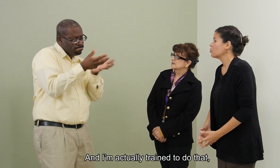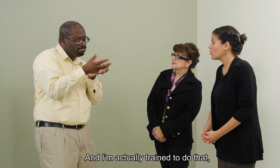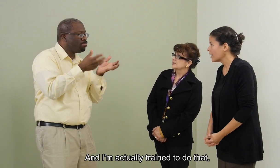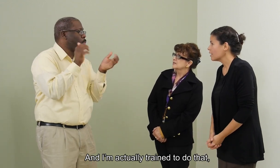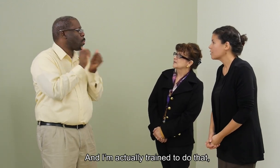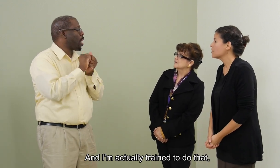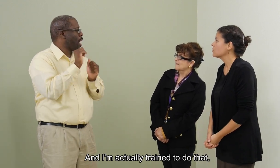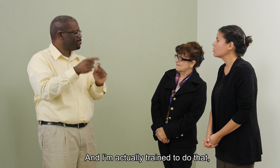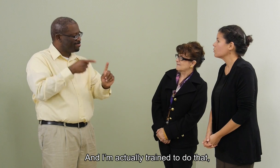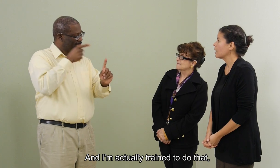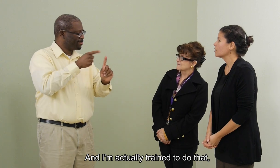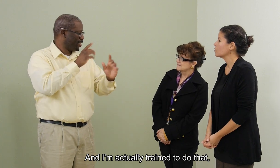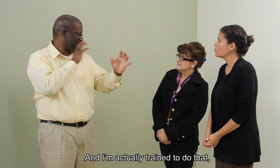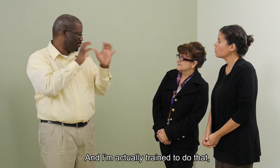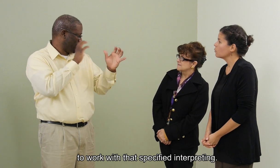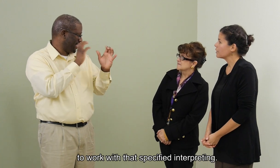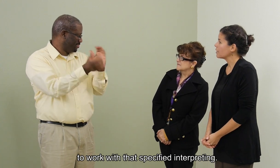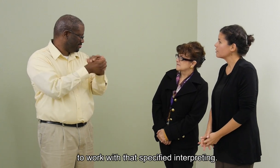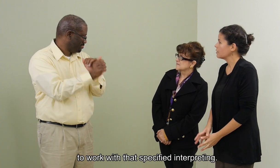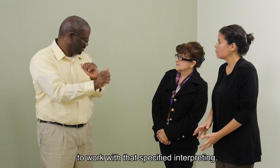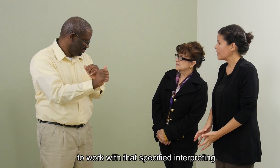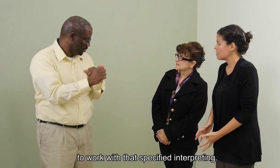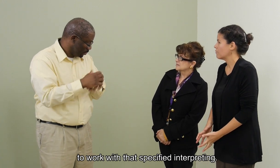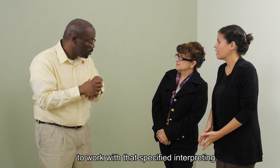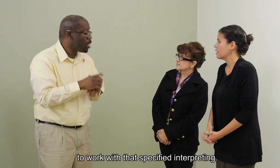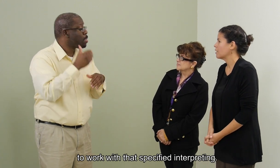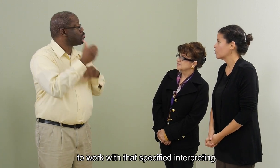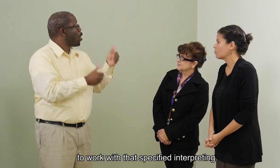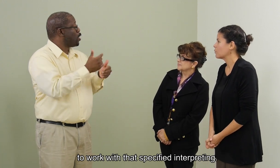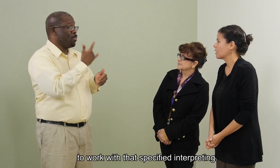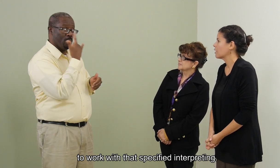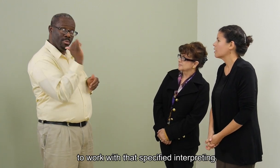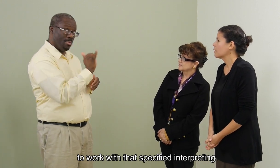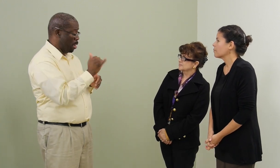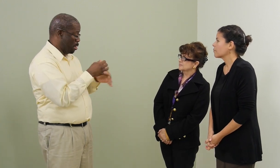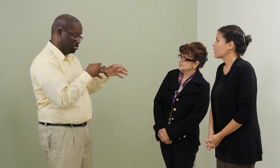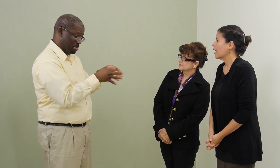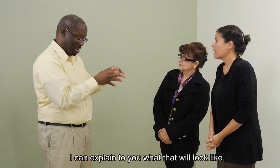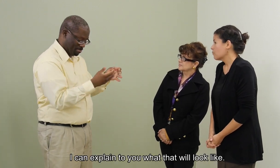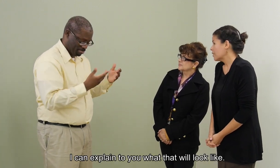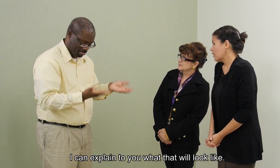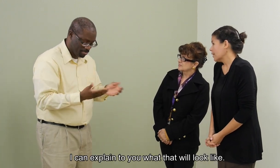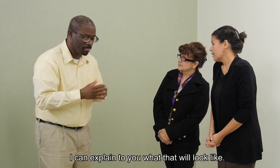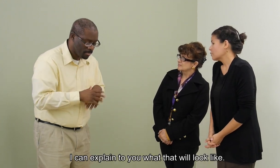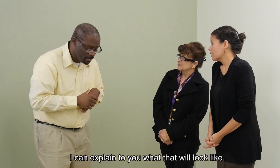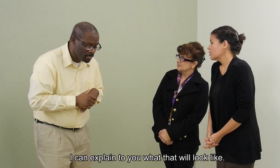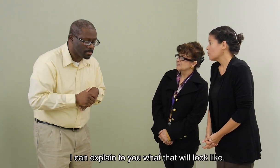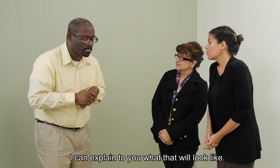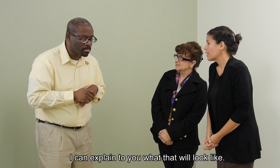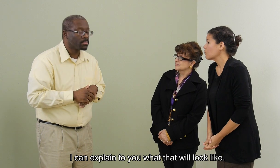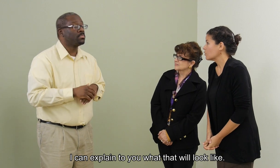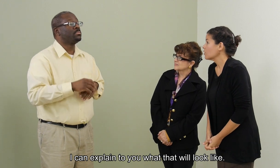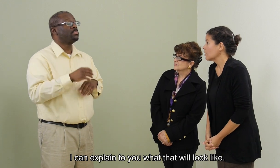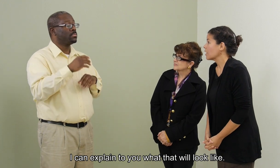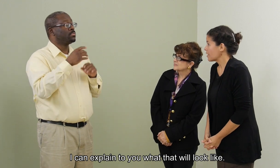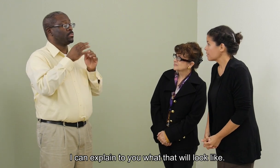trained to do that, to work with that specified interpreting. And I mean, I can explain to you what that will look like.